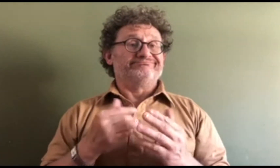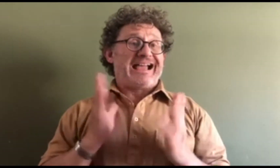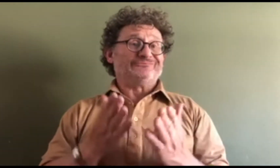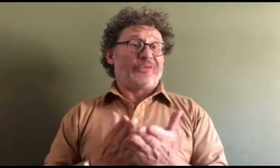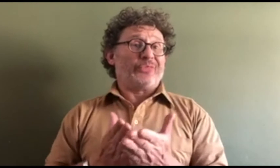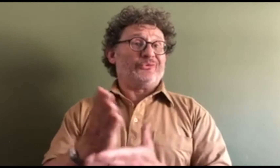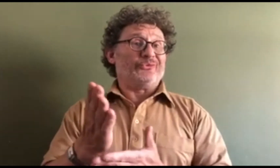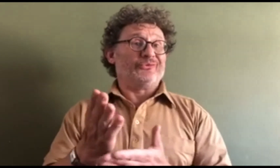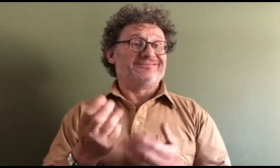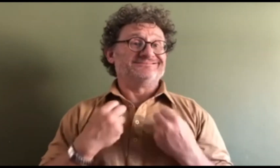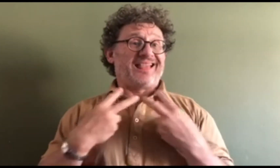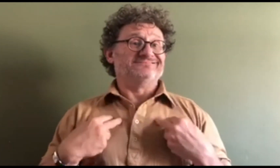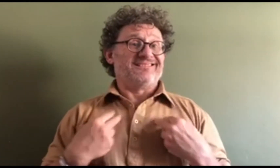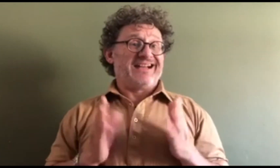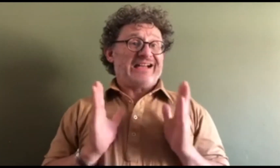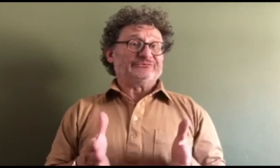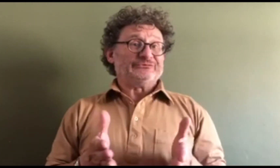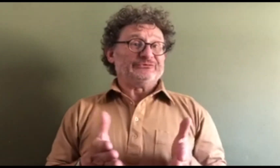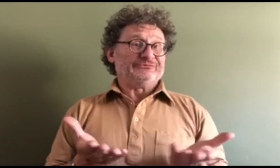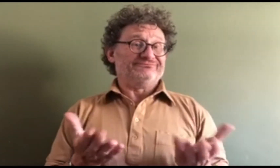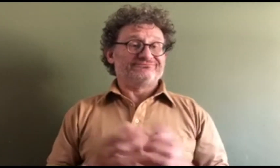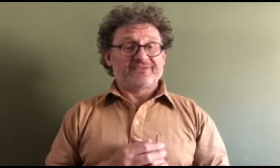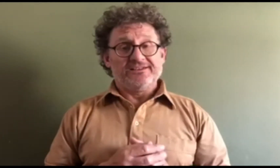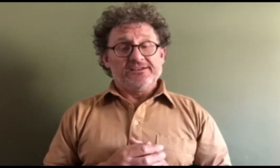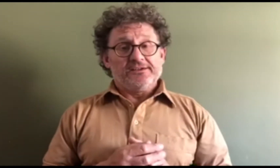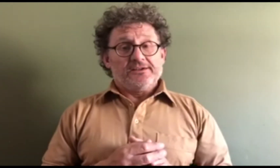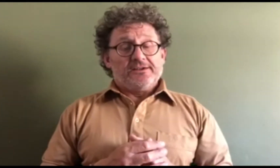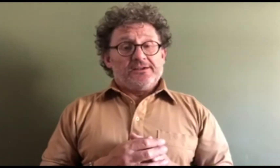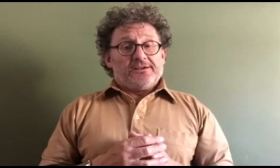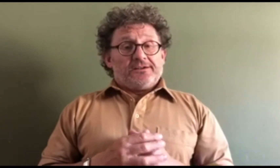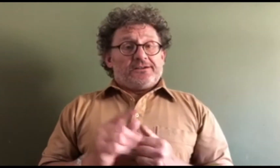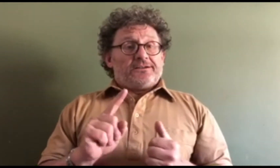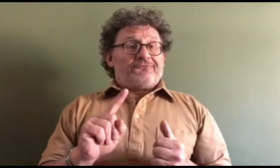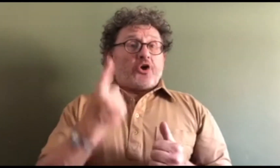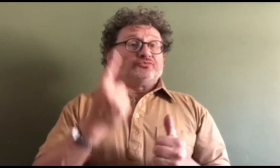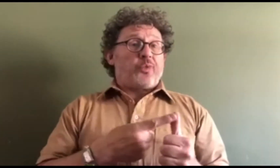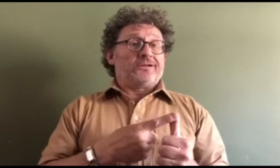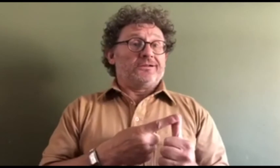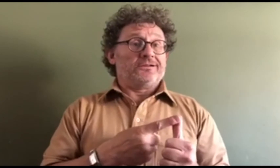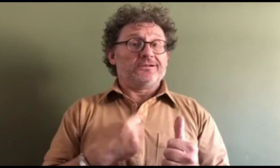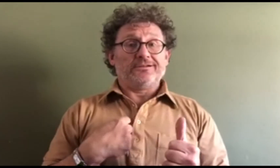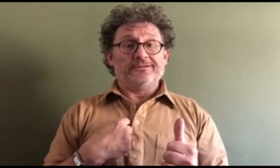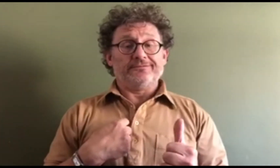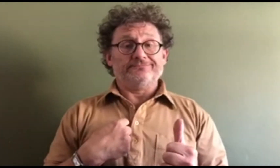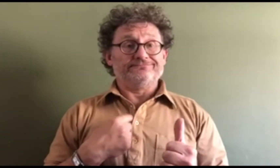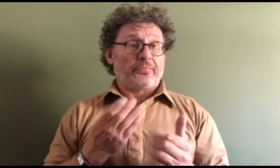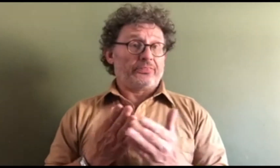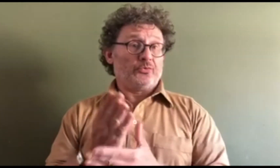three of them. And I've had to use the services of solicitors. The first case that I